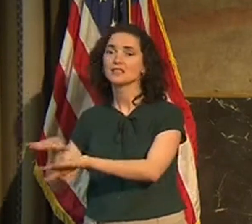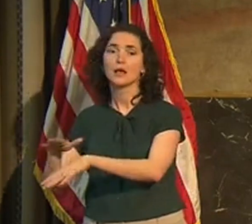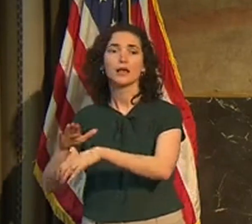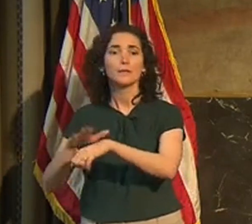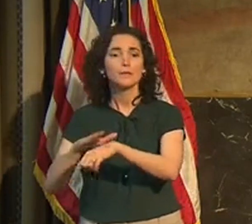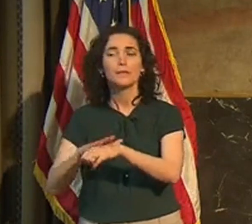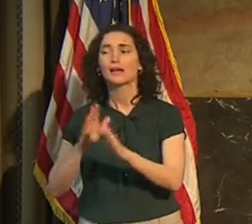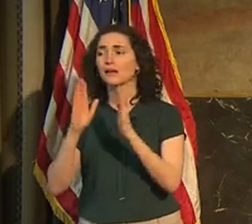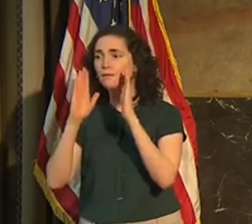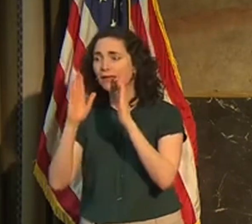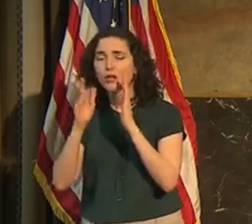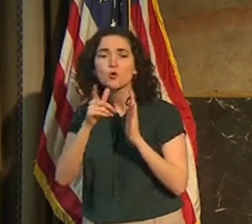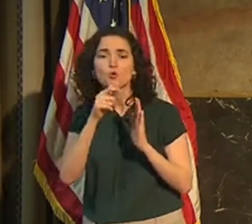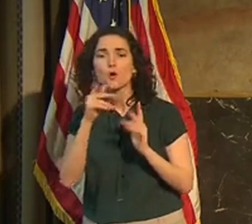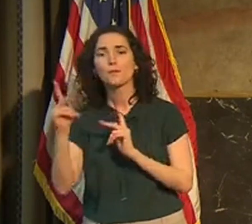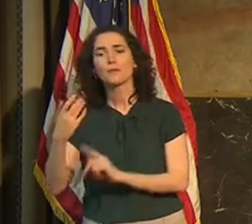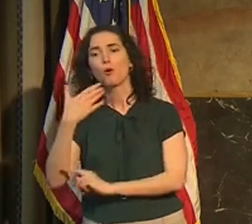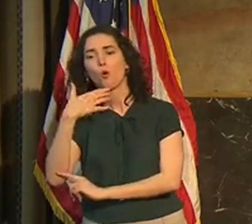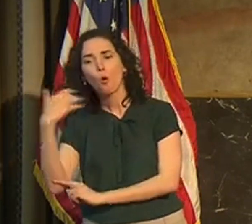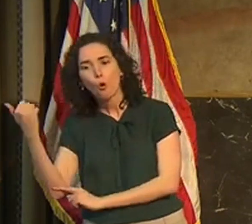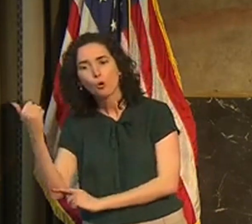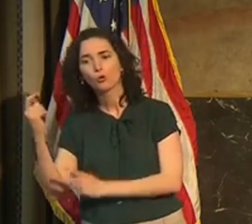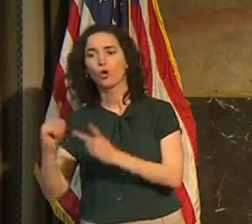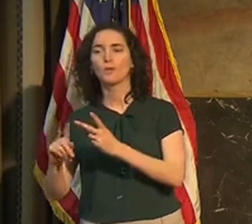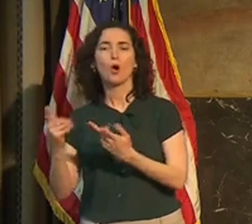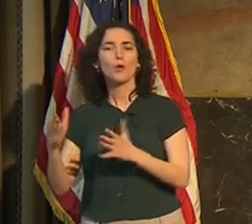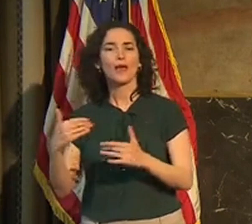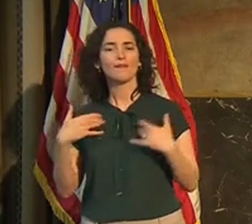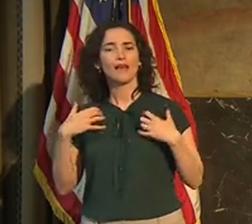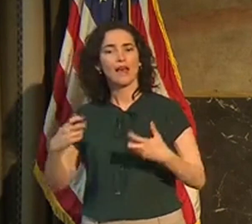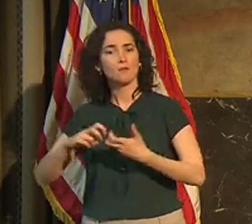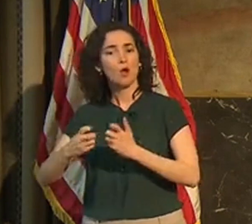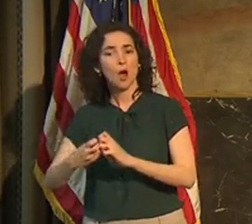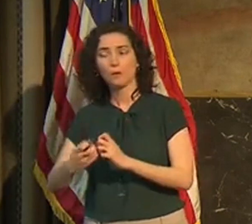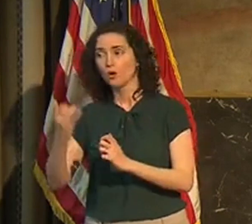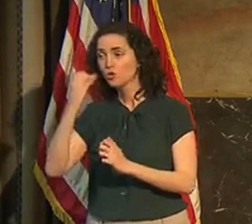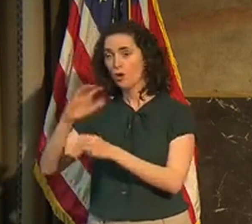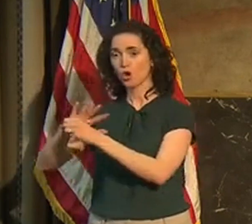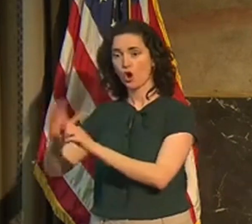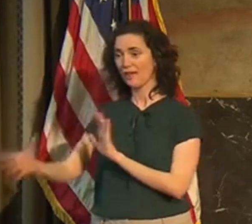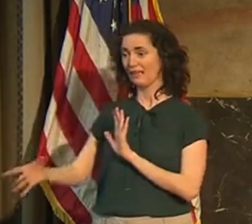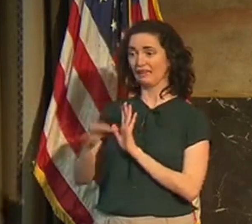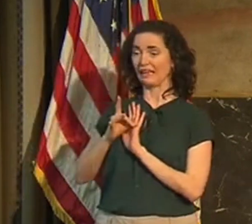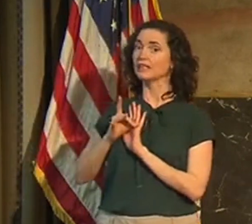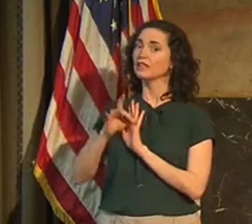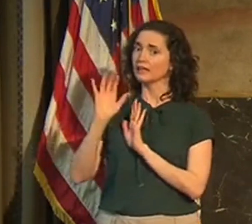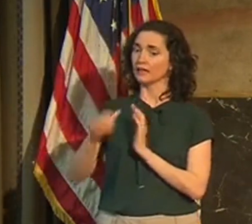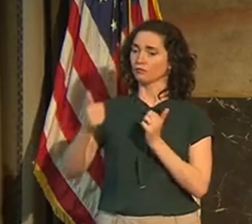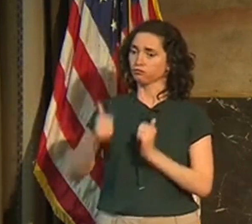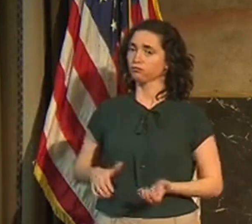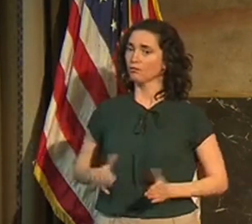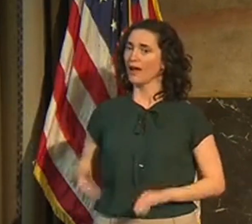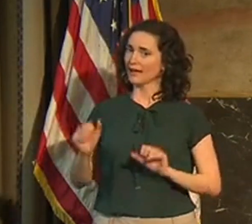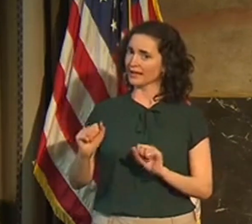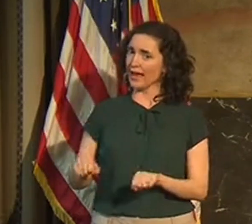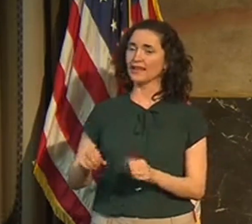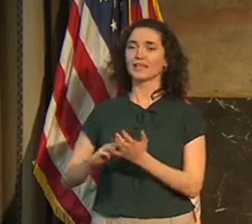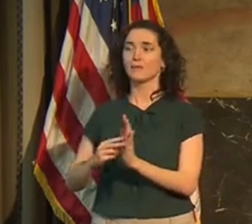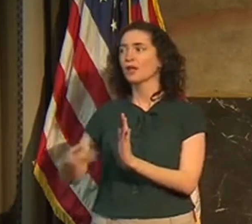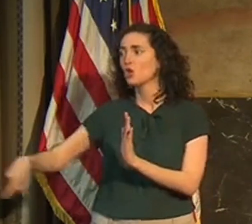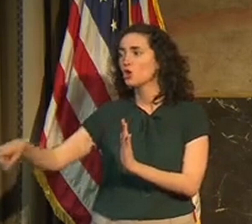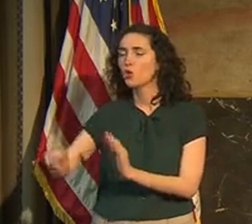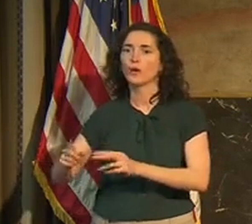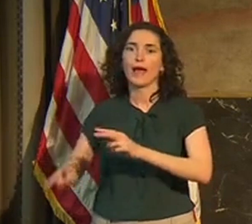vulnerable to disease because of their age or comorbid health condition. Um, but there will not be a, um, capacity